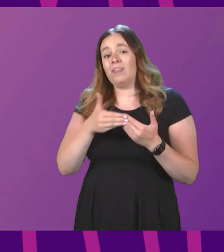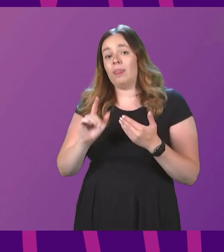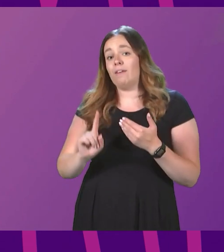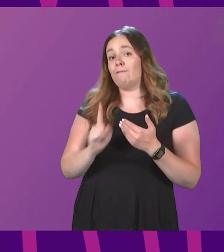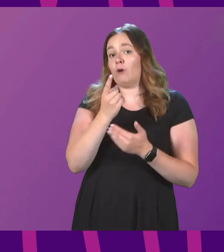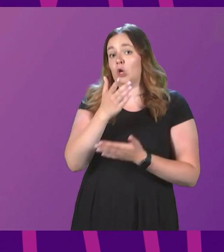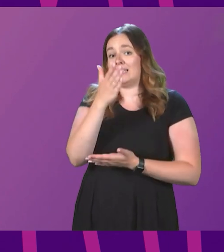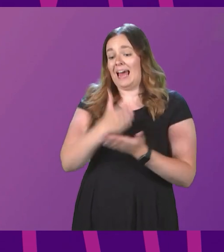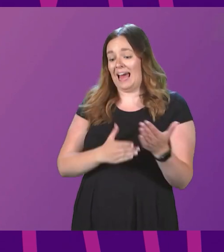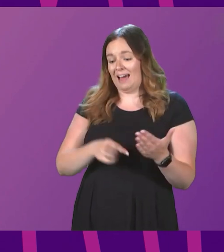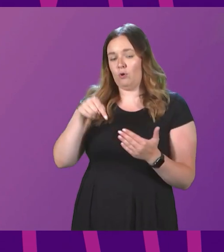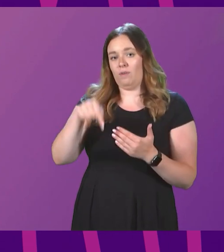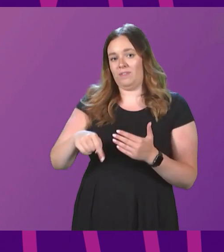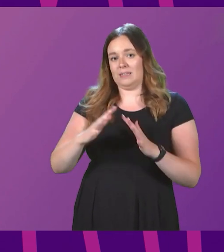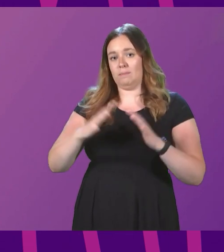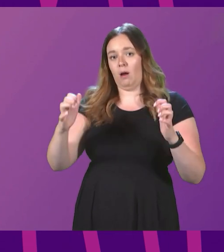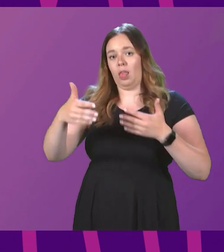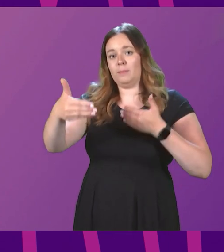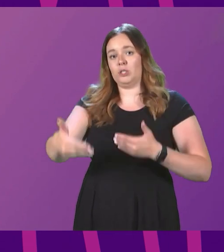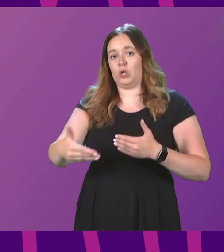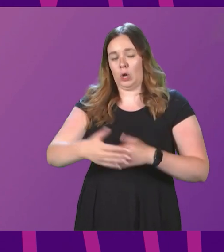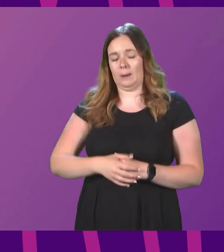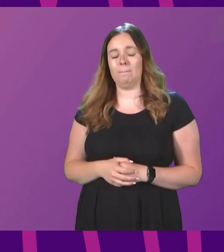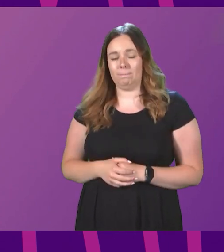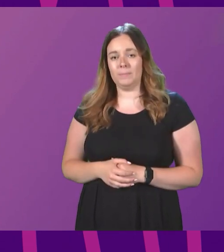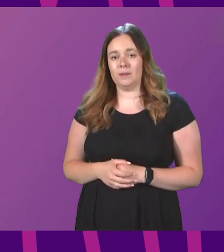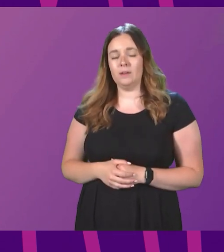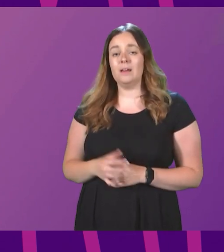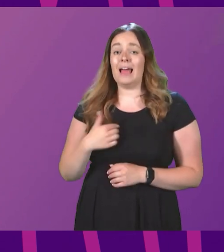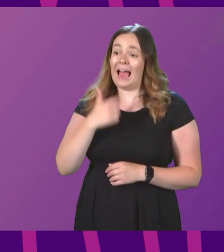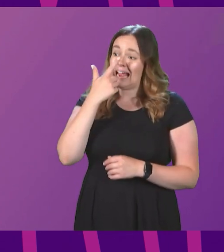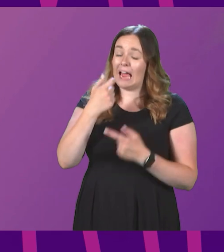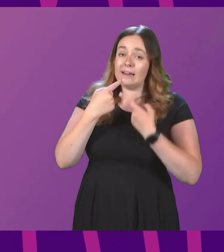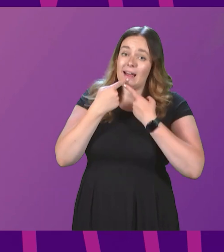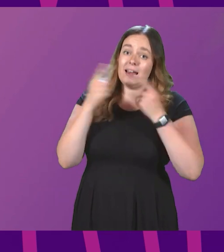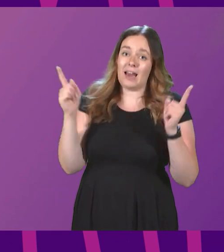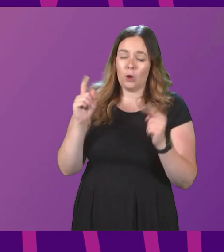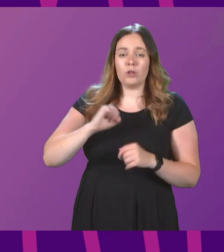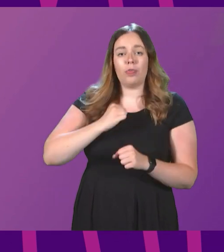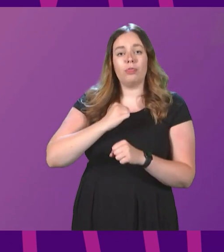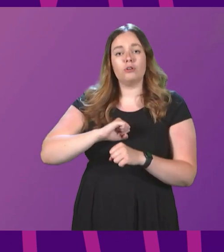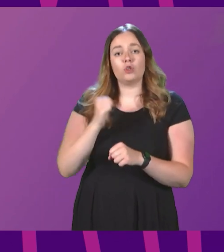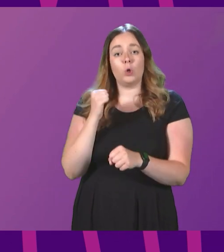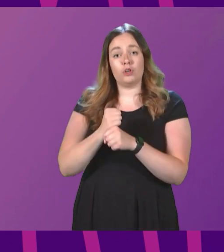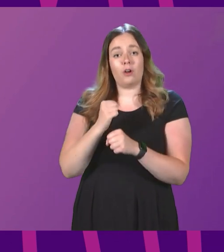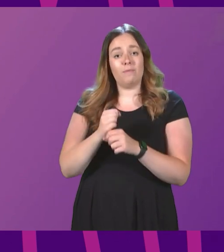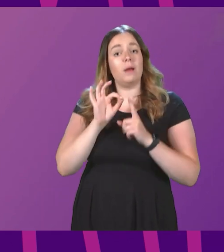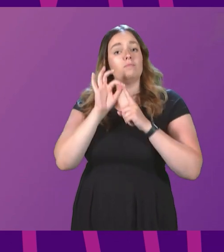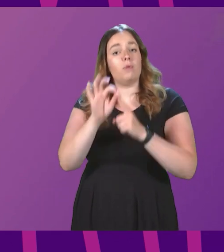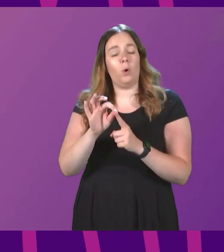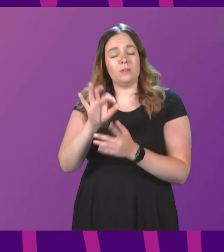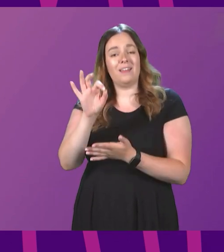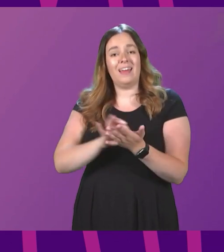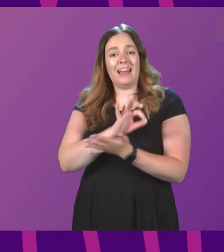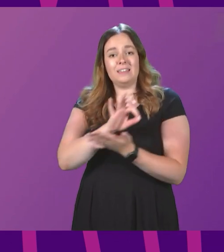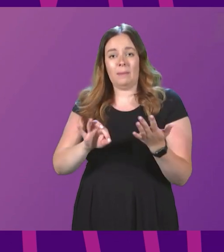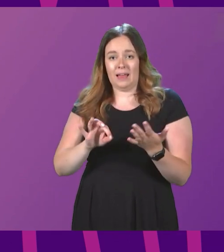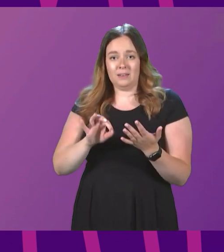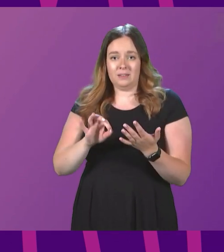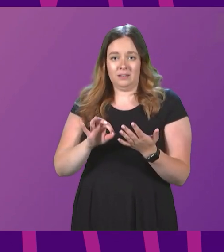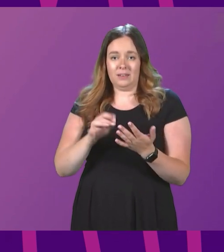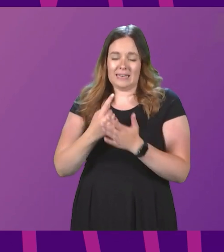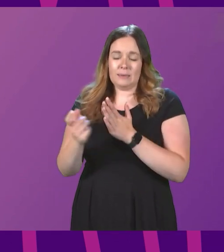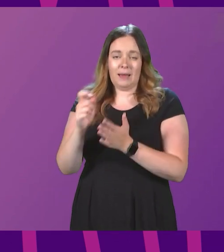of this term of parliament. Presiding officer, I can announce that the Scottish Government is proposing that the independence referendum